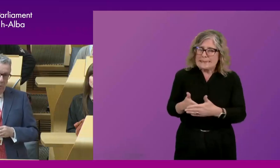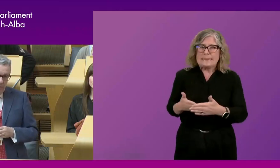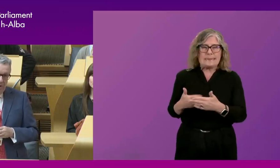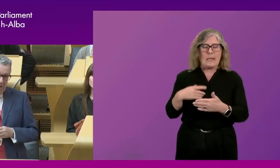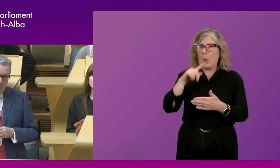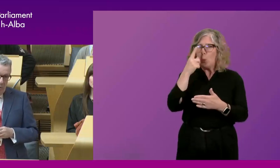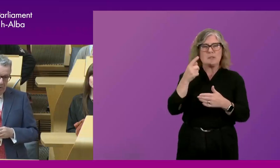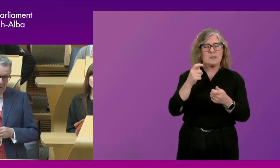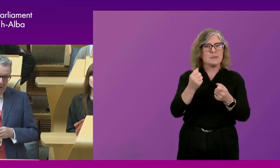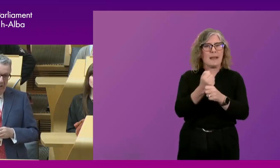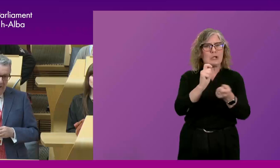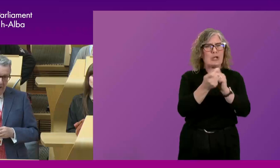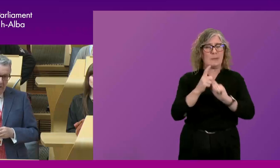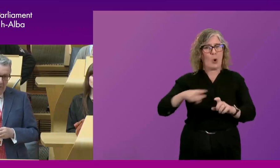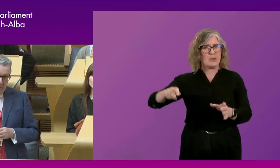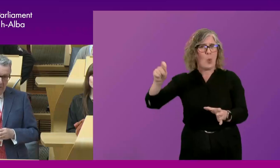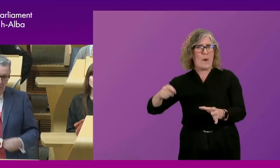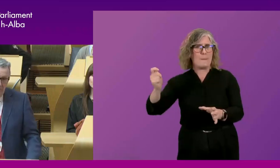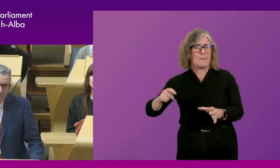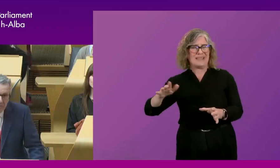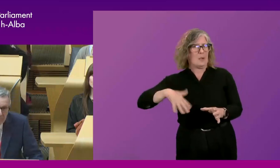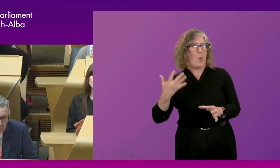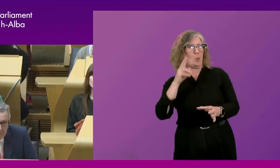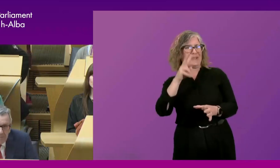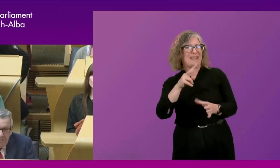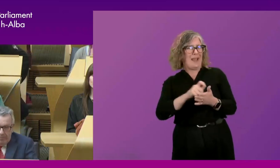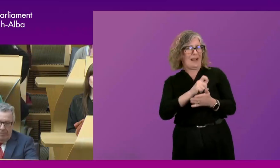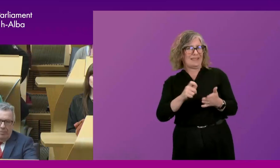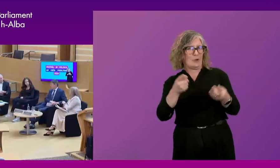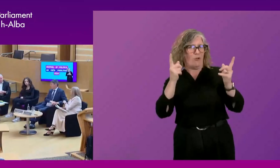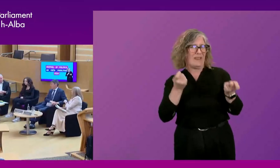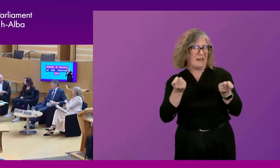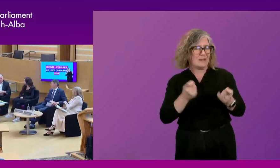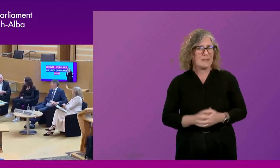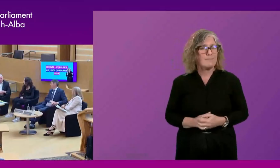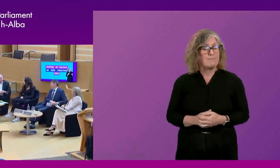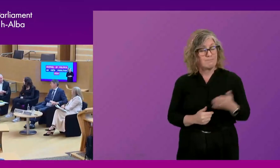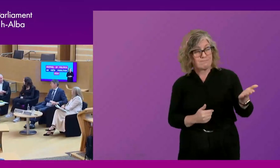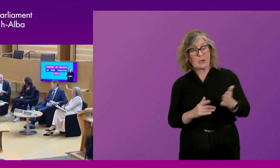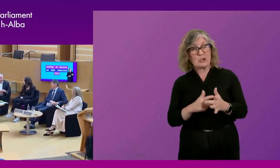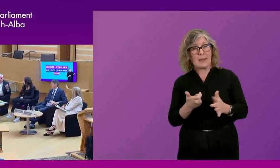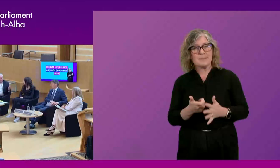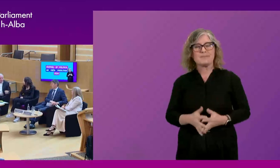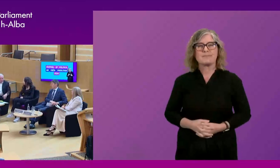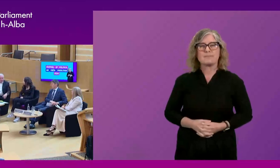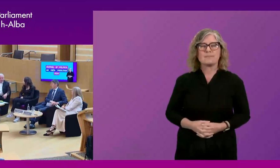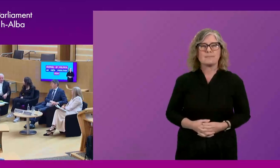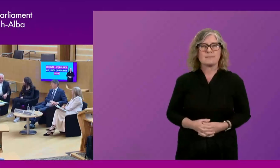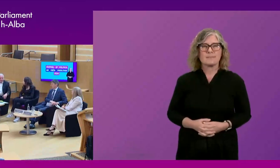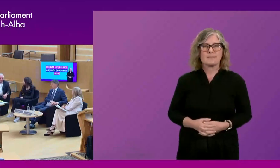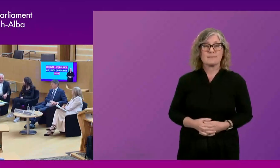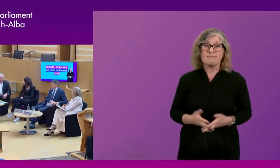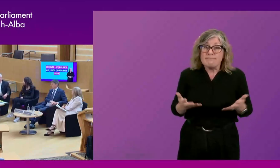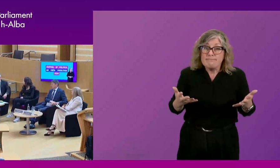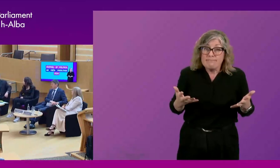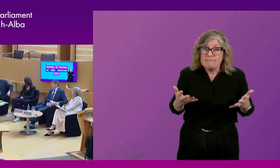frankly, the whips just didn't want to see elected conveners. Okay, I'm going to go to Jack with that. I think people get the impression